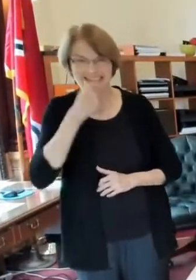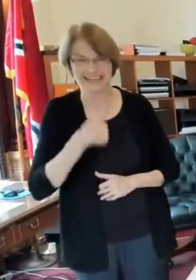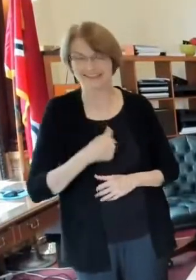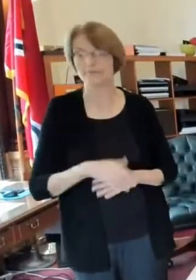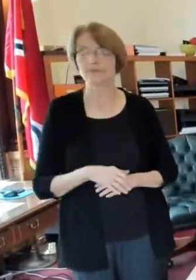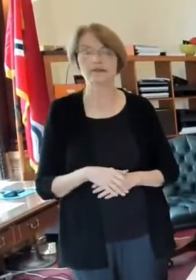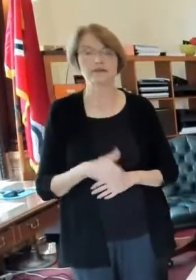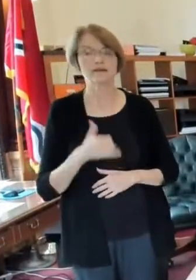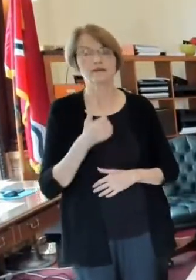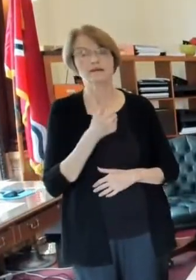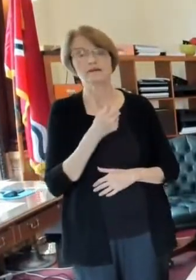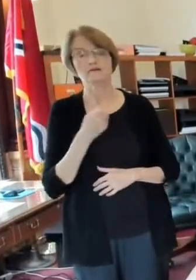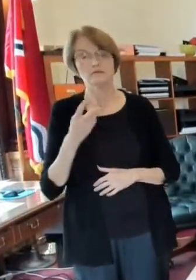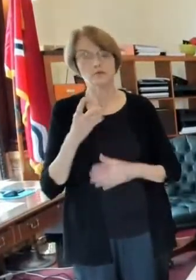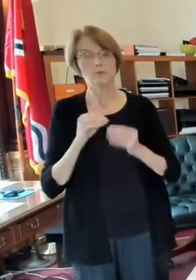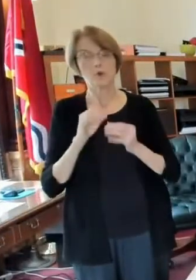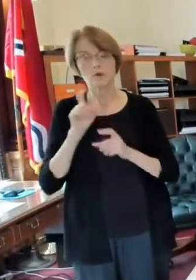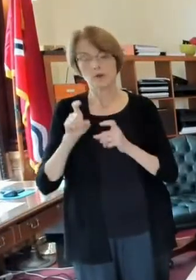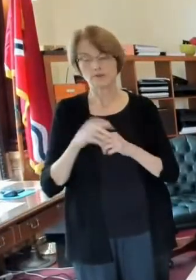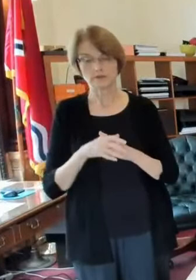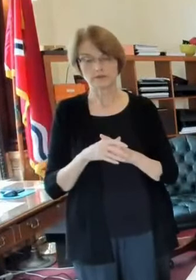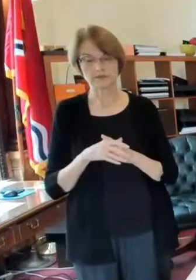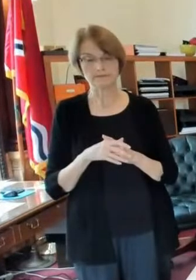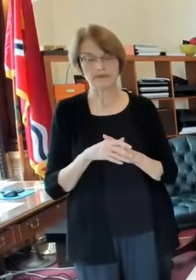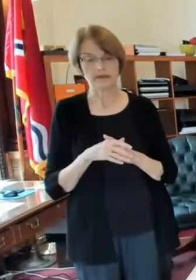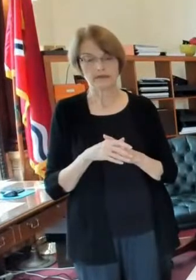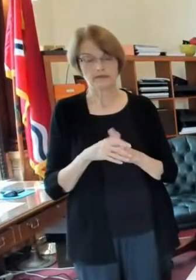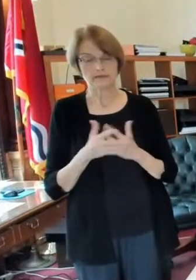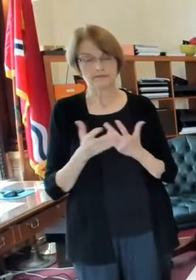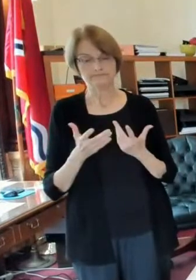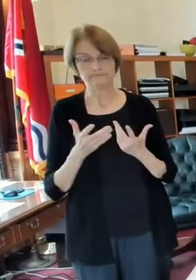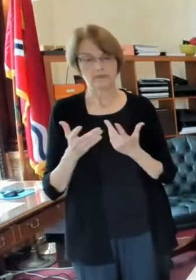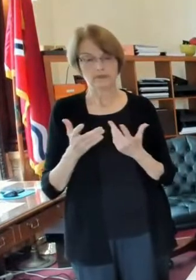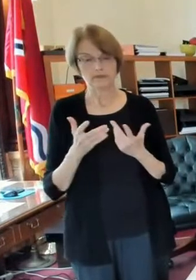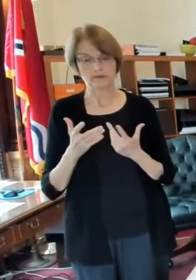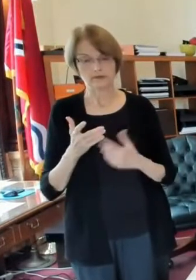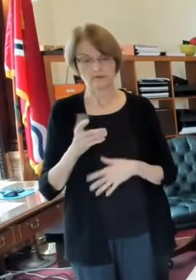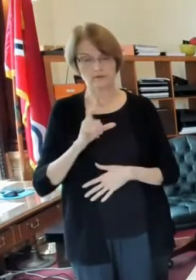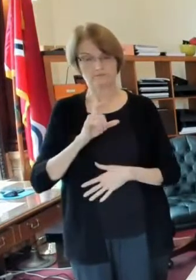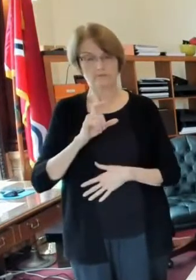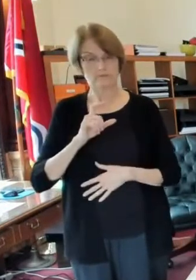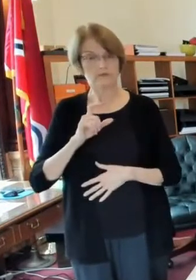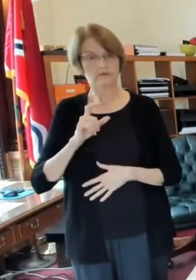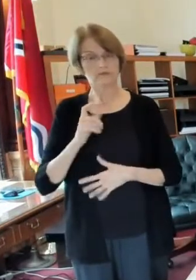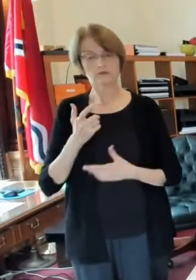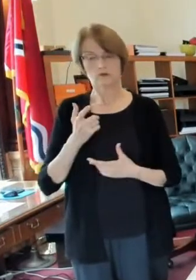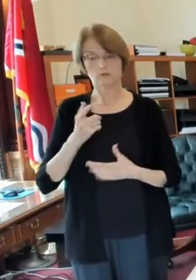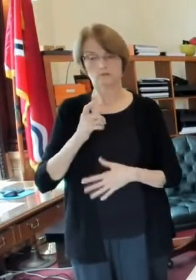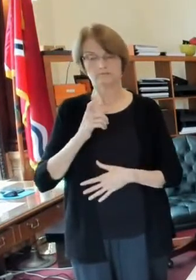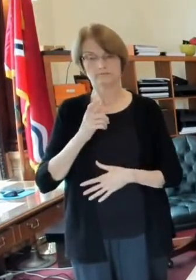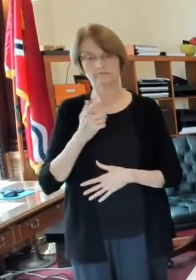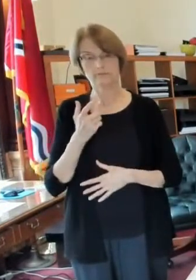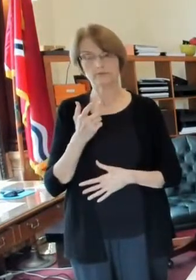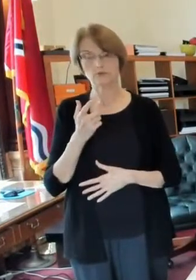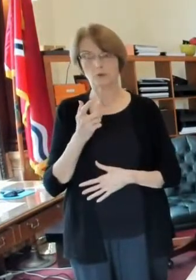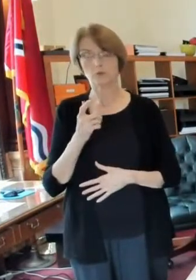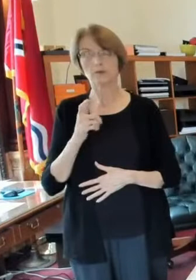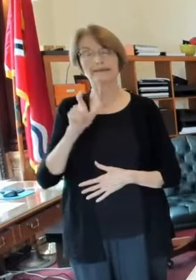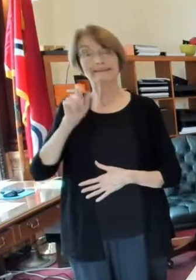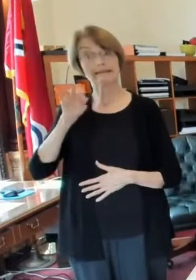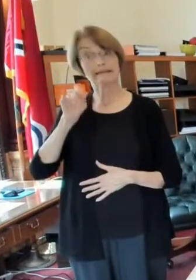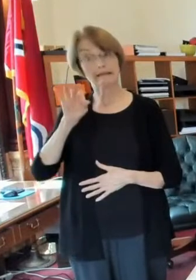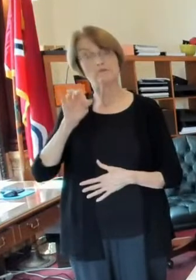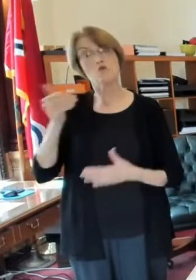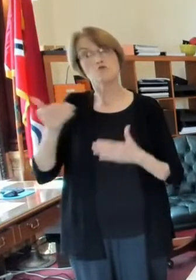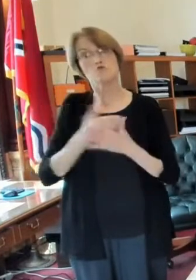the lines of are you worried about having officers along the residency working in the city when they aren't from here and maybe